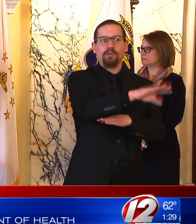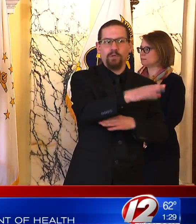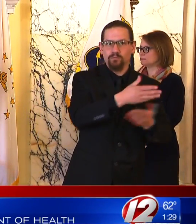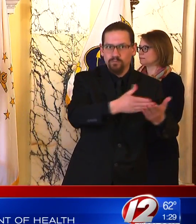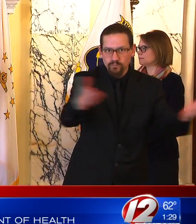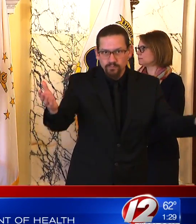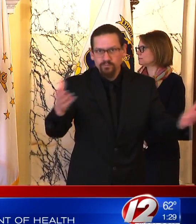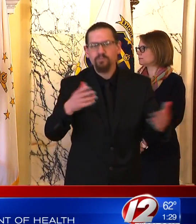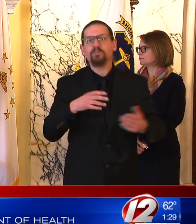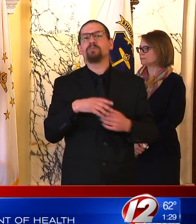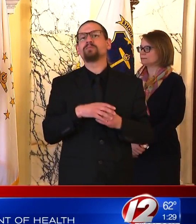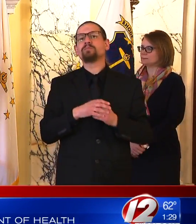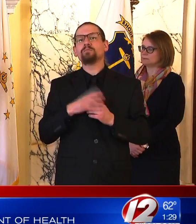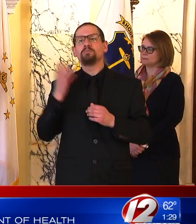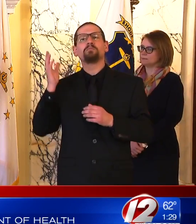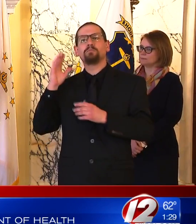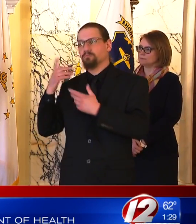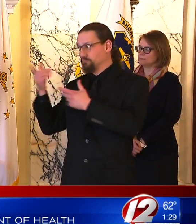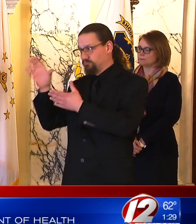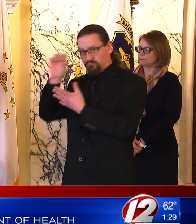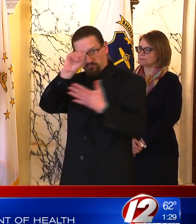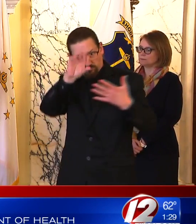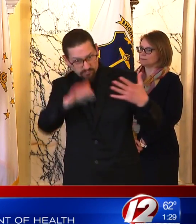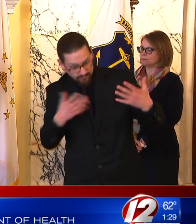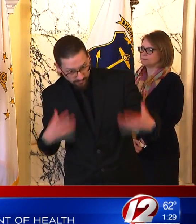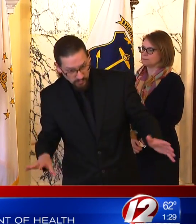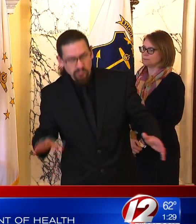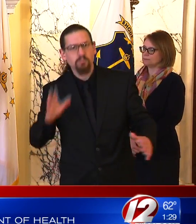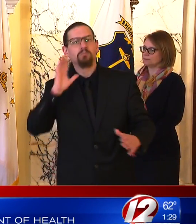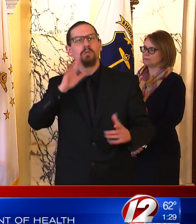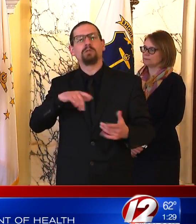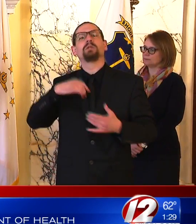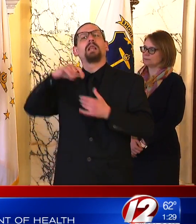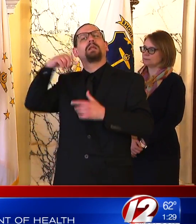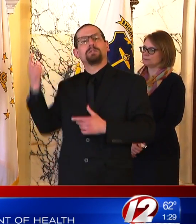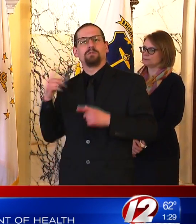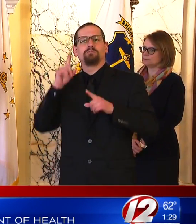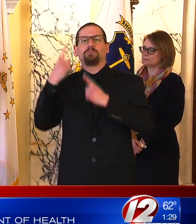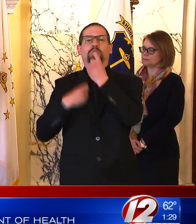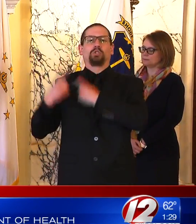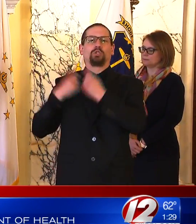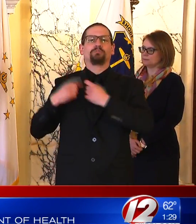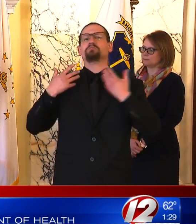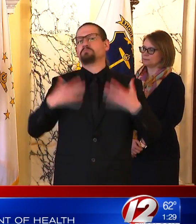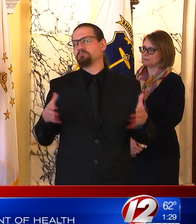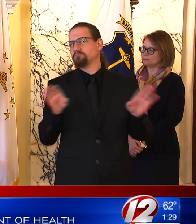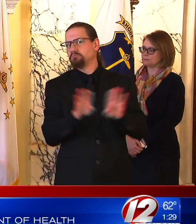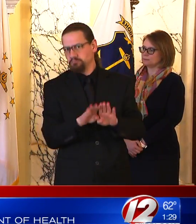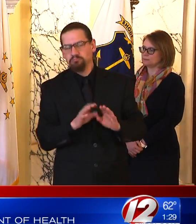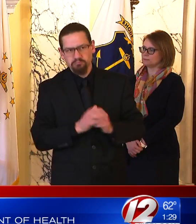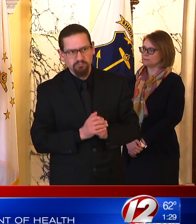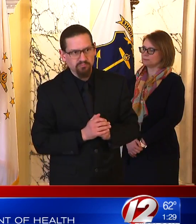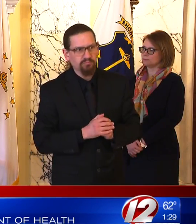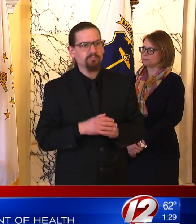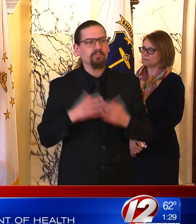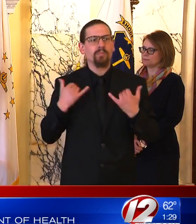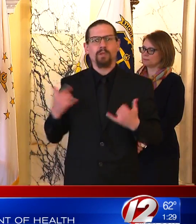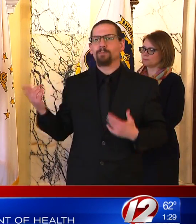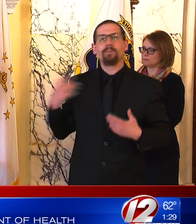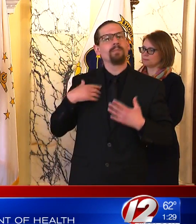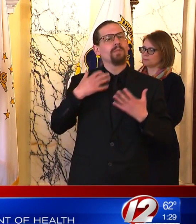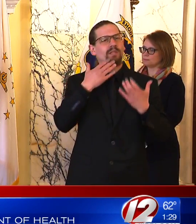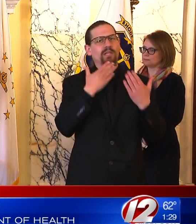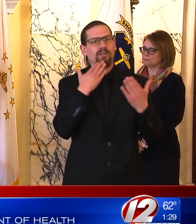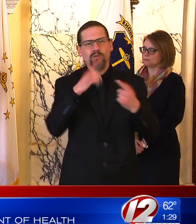want to and are going to step up. I want to also mention the website, again, that's